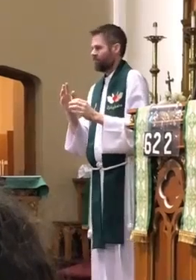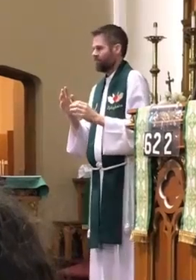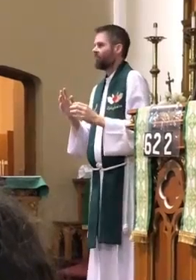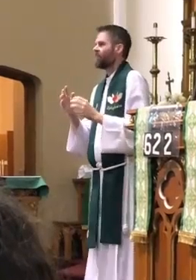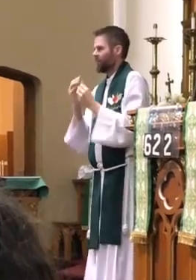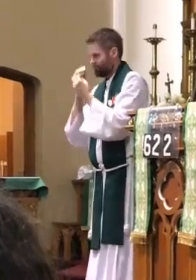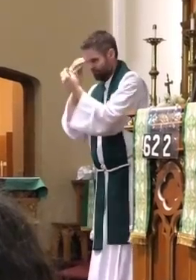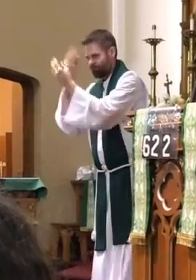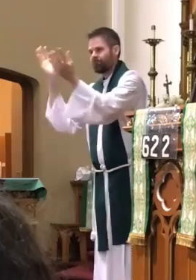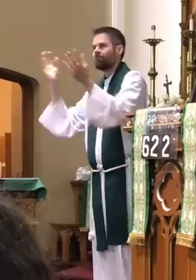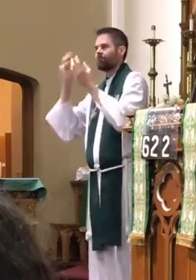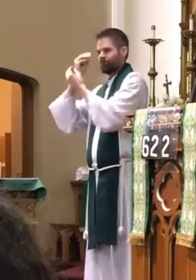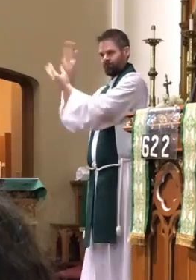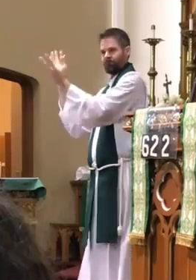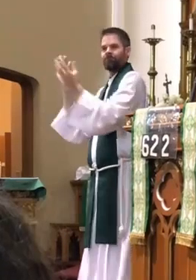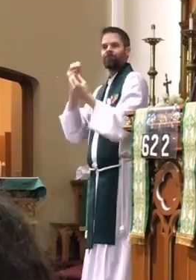opportunity to be heard.